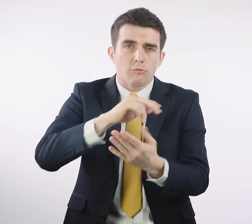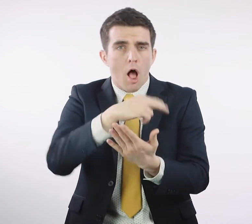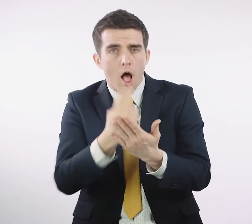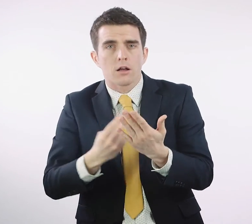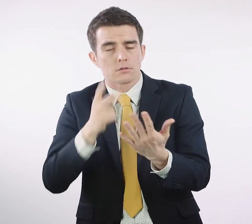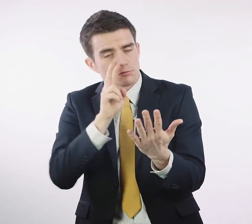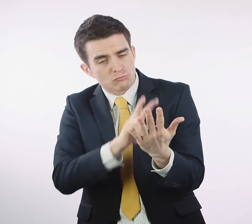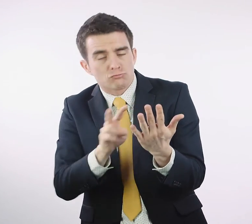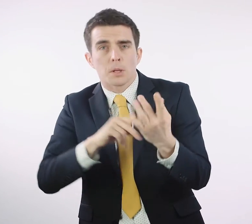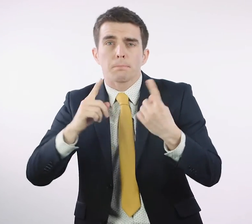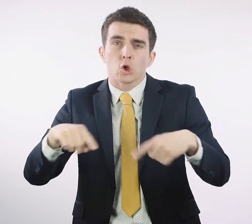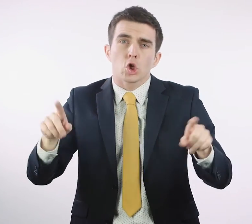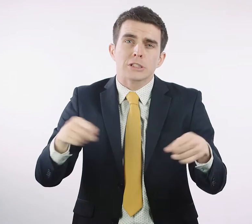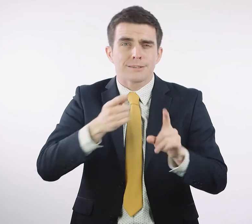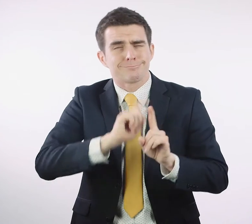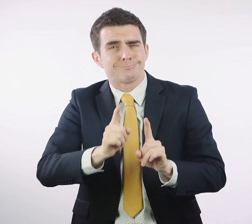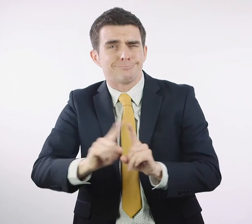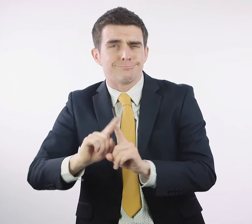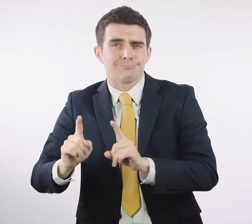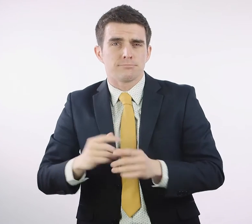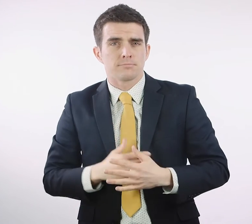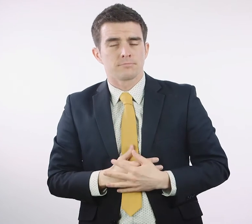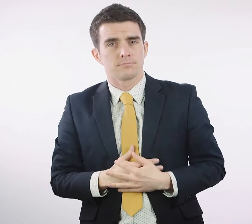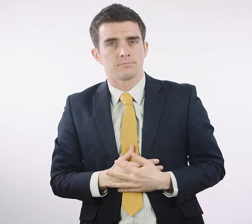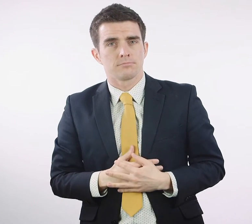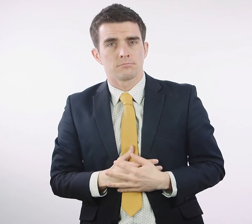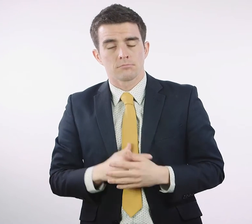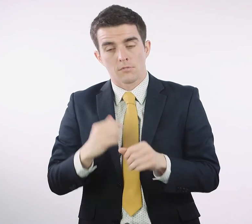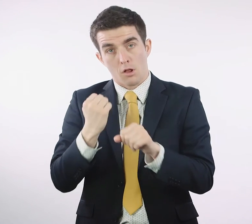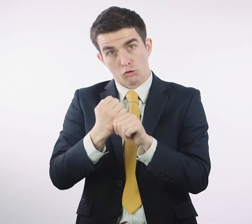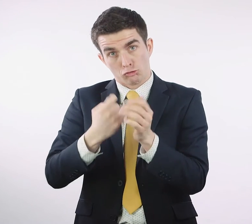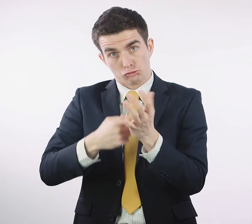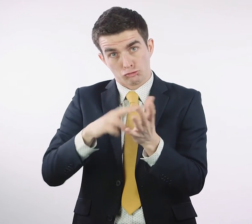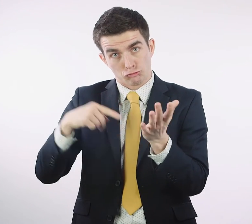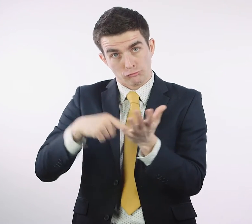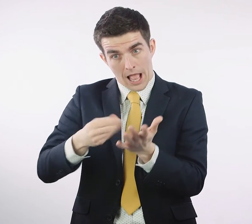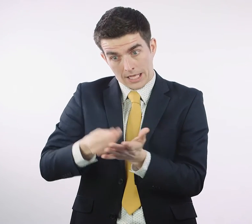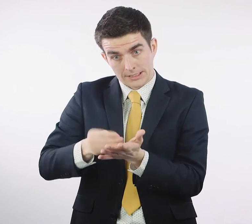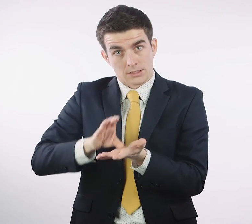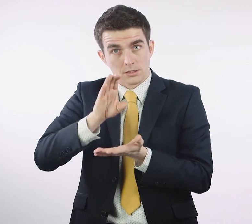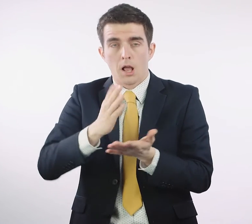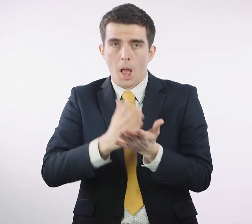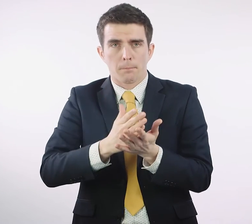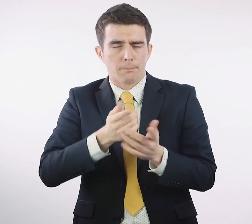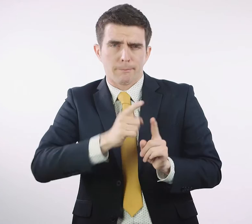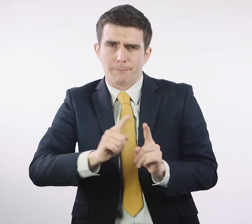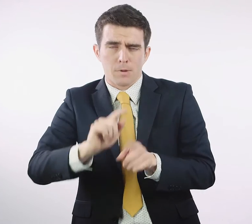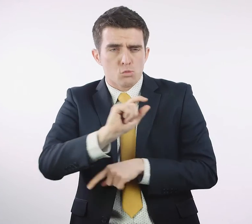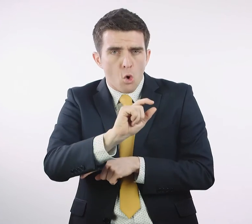music. We offer a wide choice of grants from the small to the large, covering the range of needs of